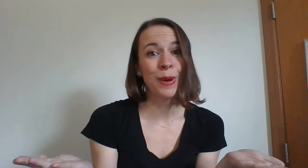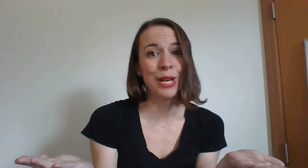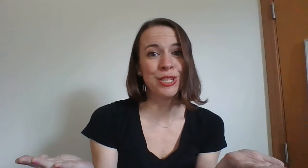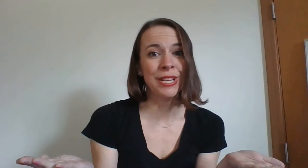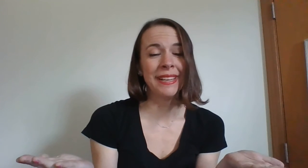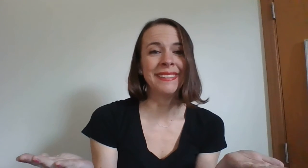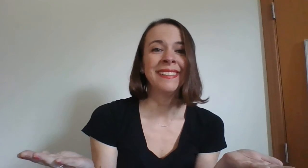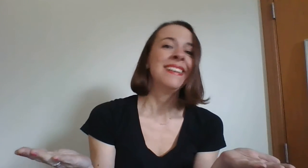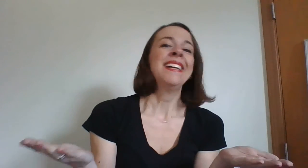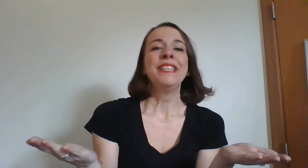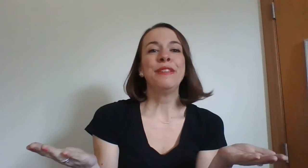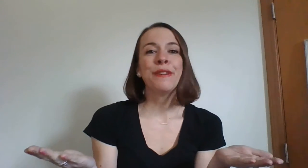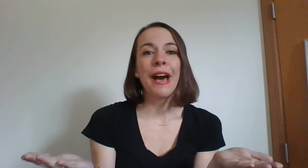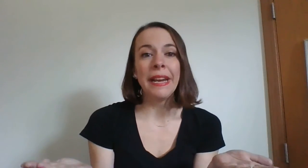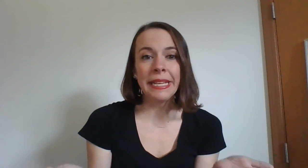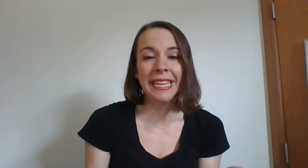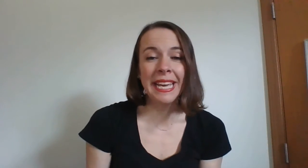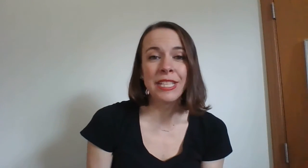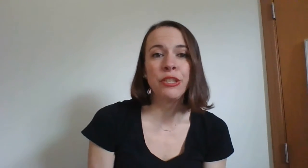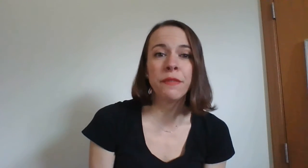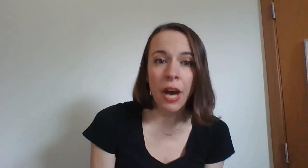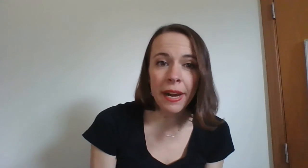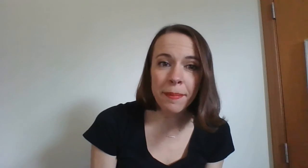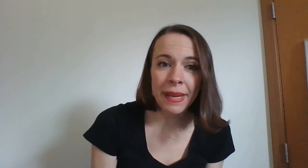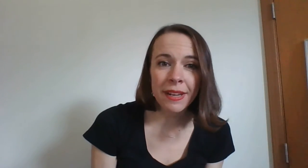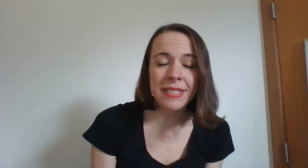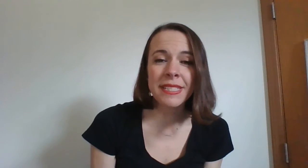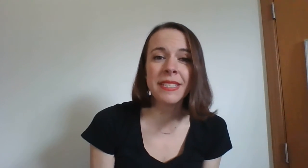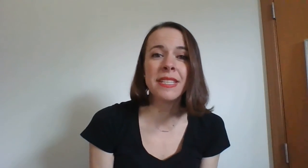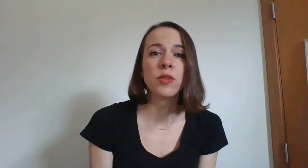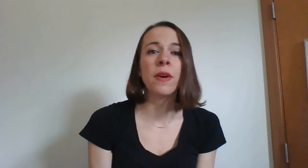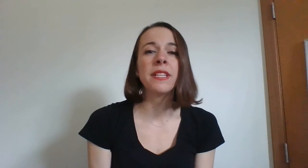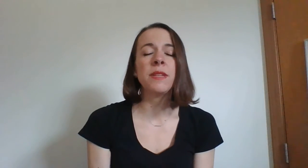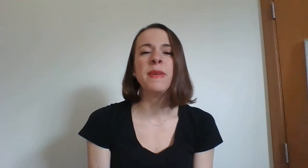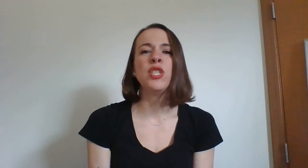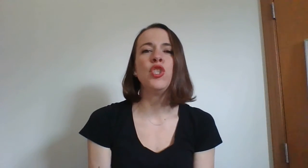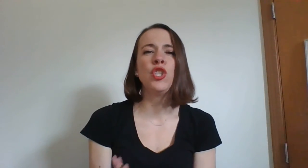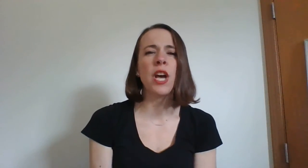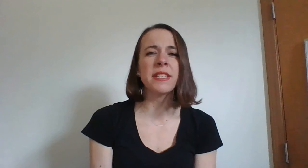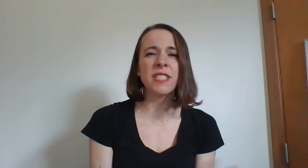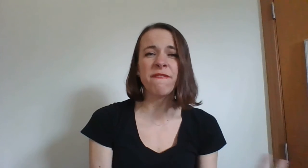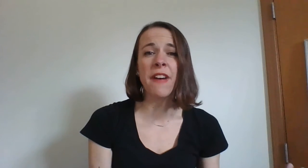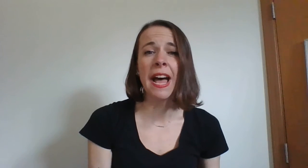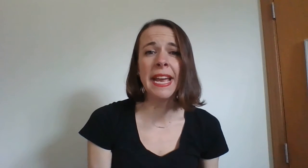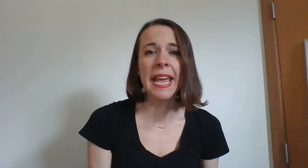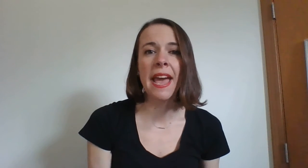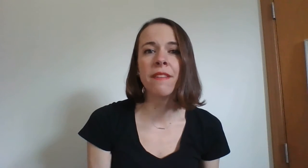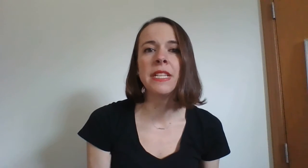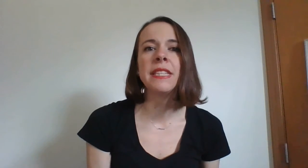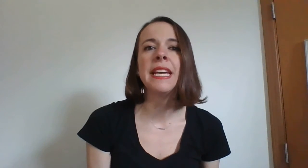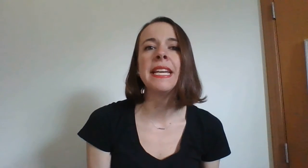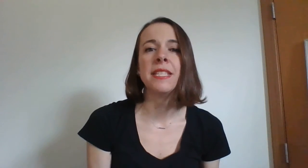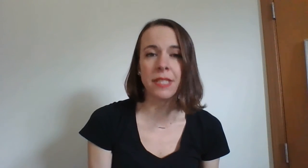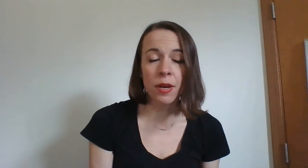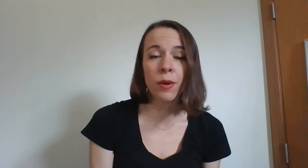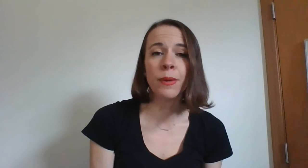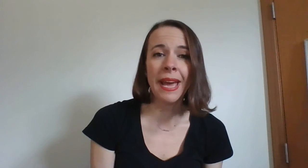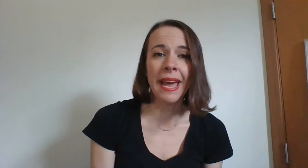watching you've got it kids you've got it parents this is going to be just fine everything is okay